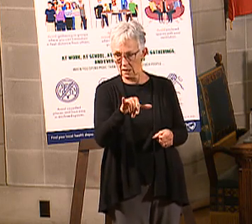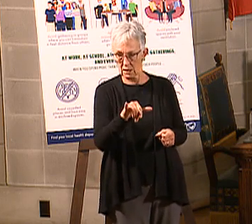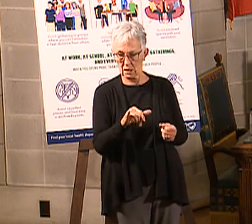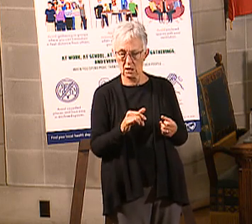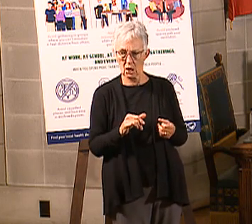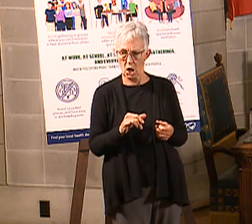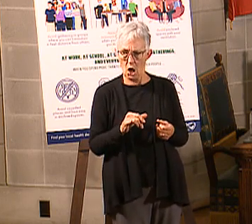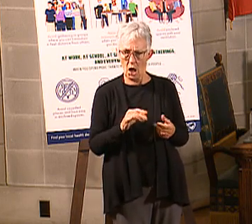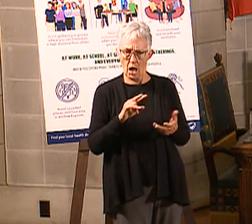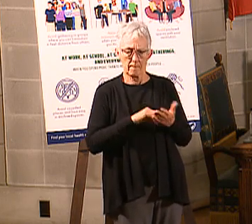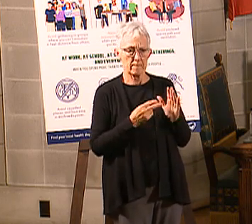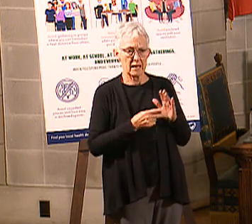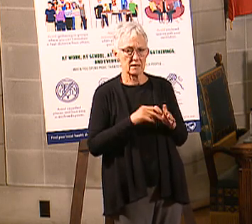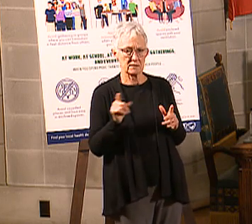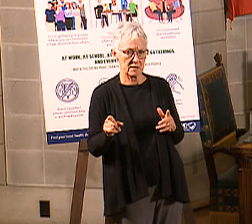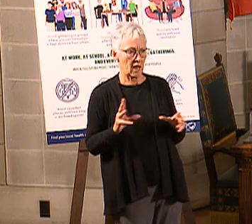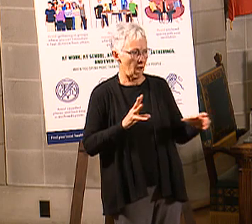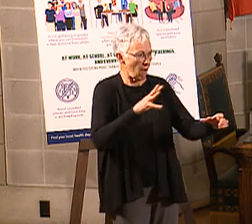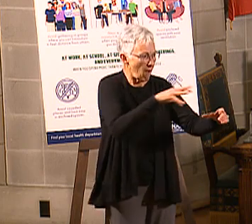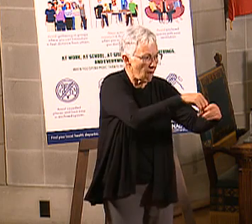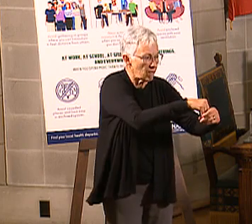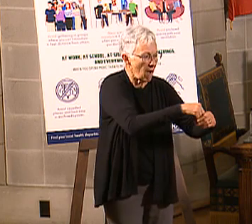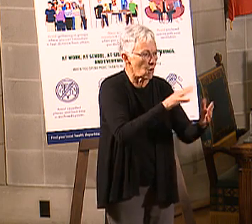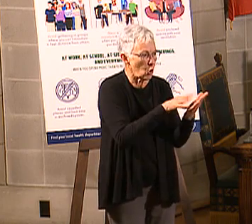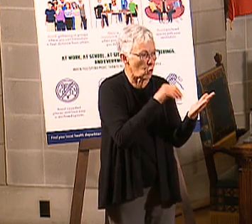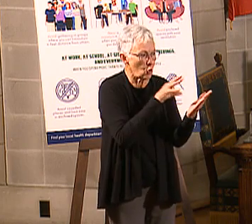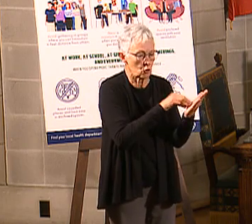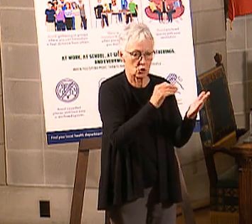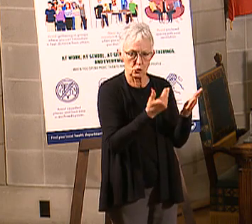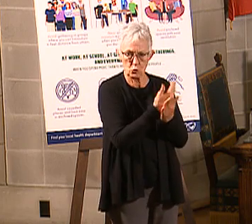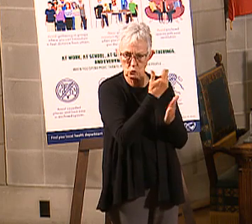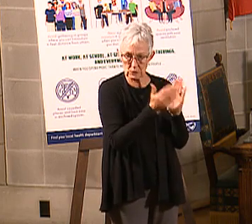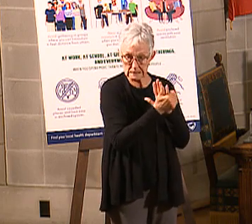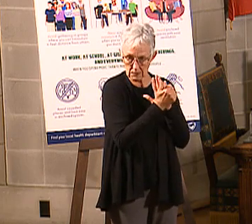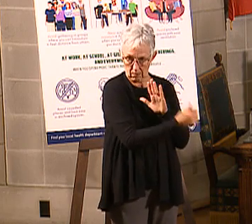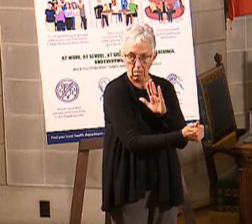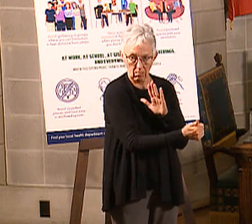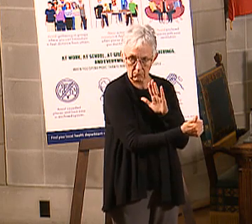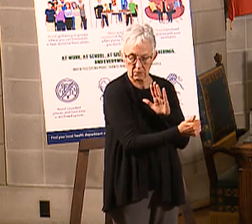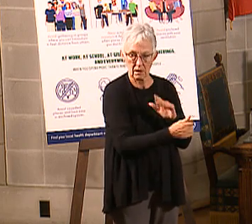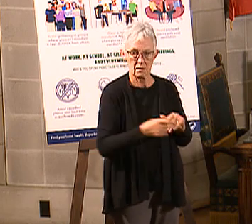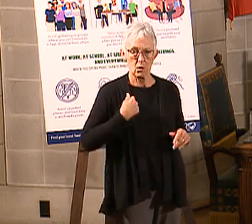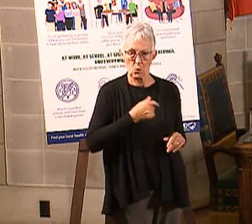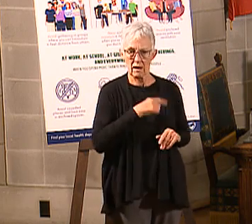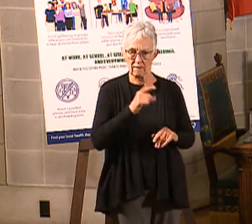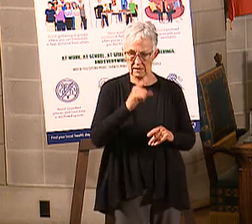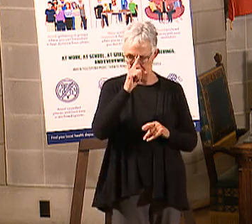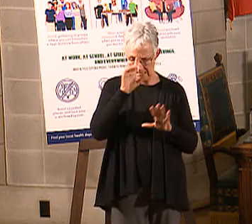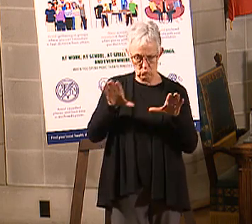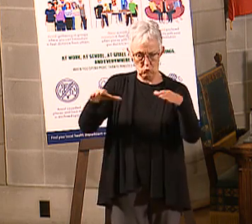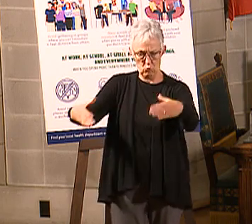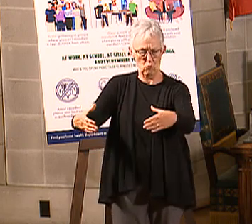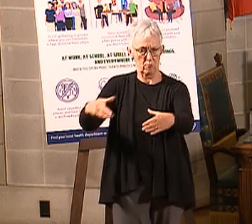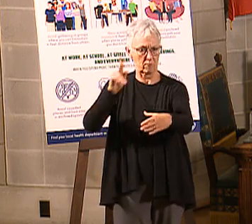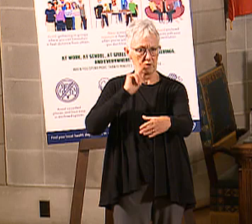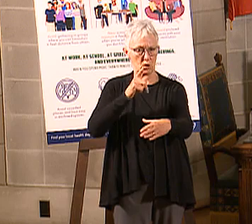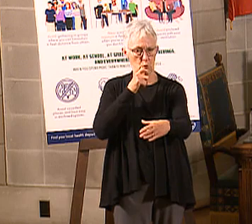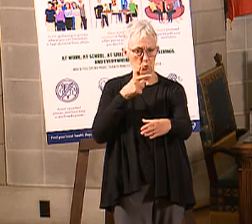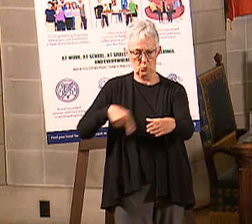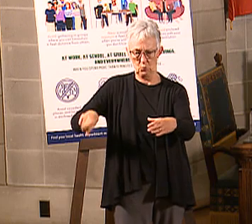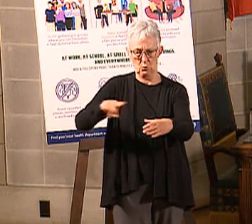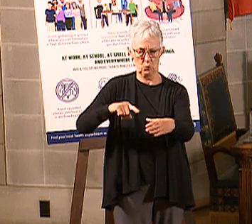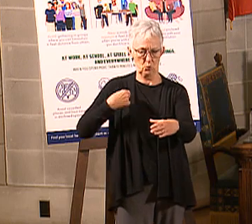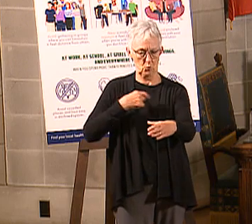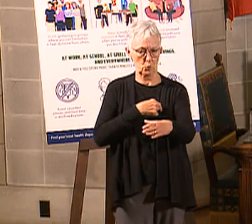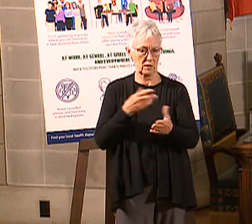so vital. And again, it's always important to think back to the fact of the group for whom we are serving. We're talking about folks who are 19